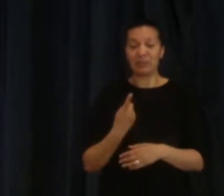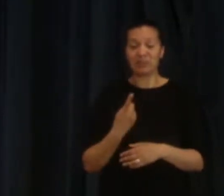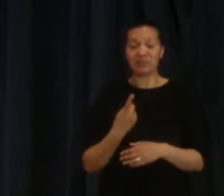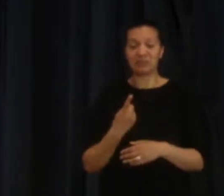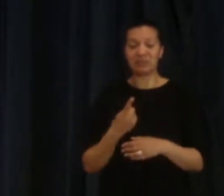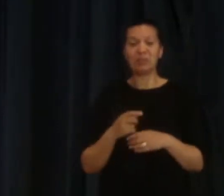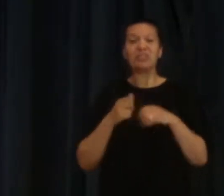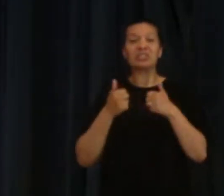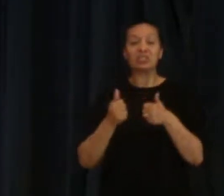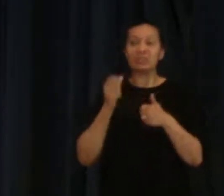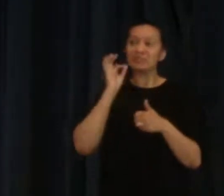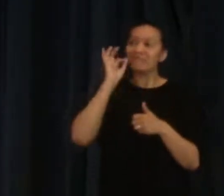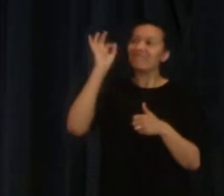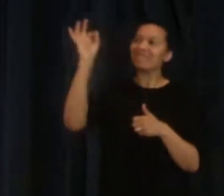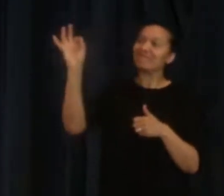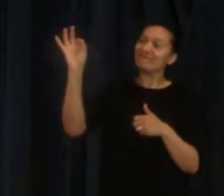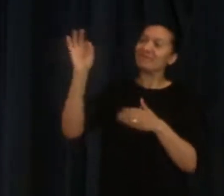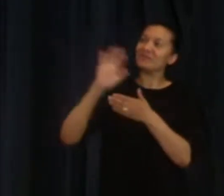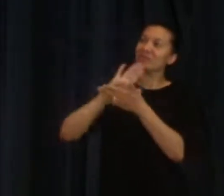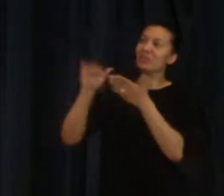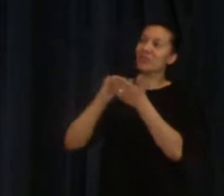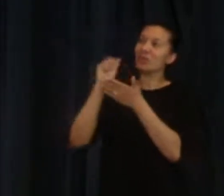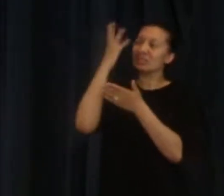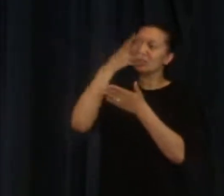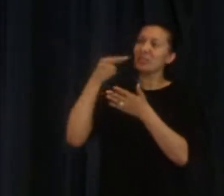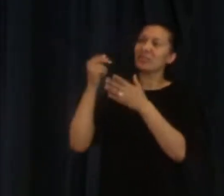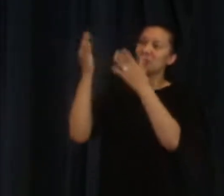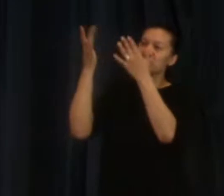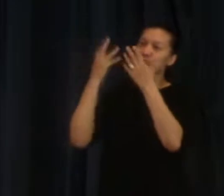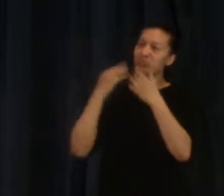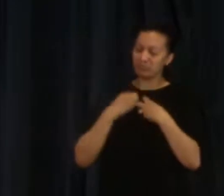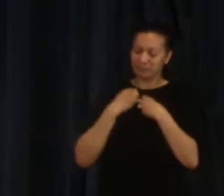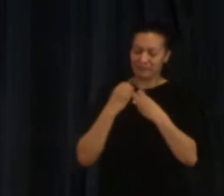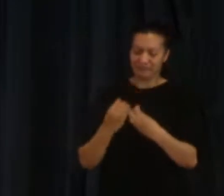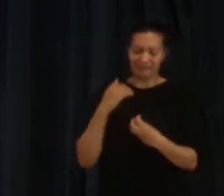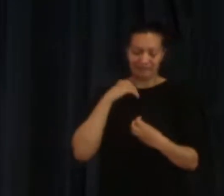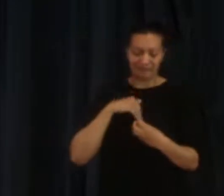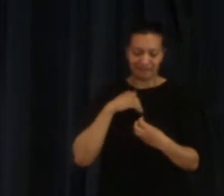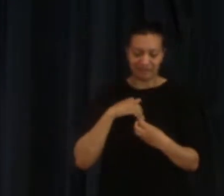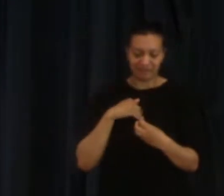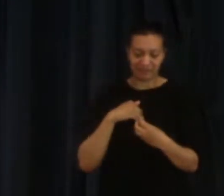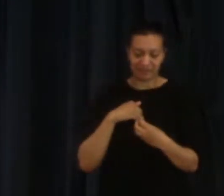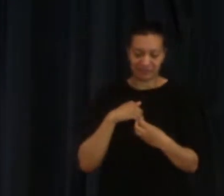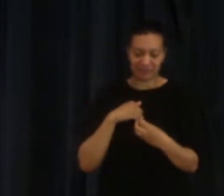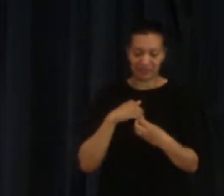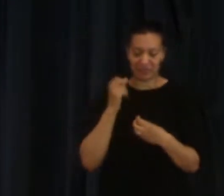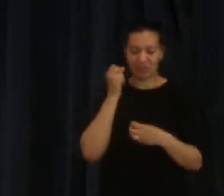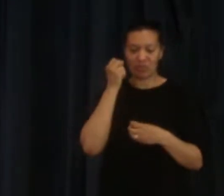ask the Holy Spirit to examine us and to bring anything to mind that we need to repent of